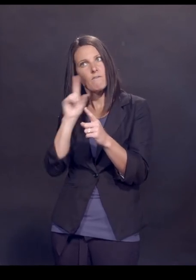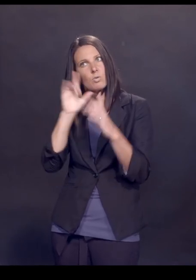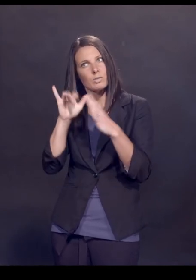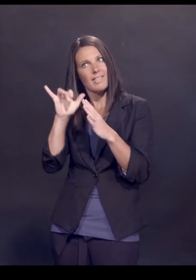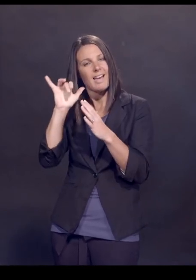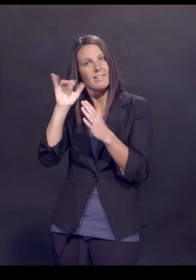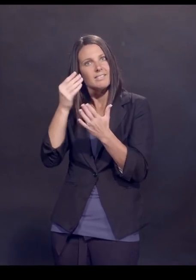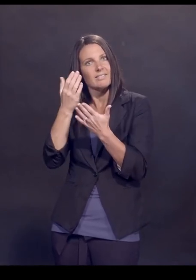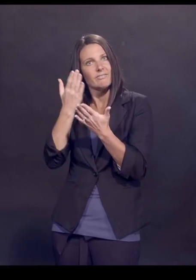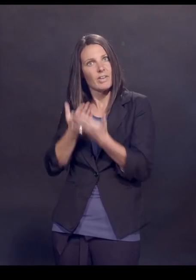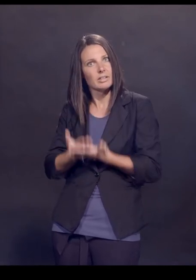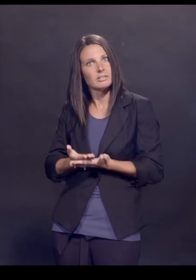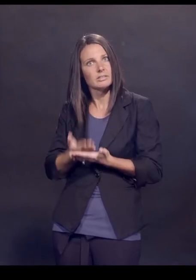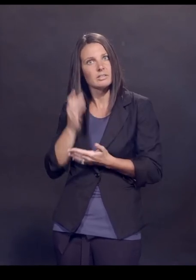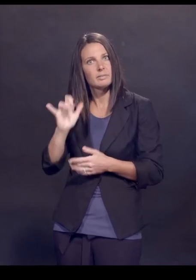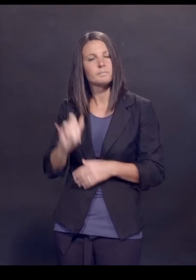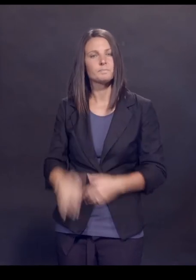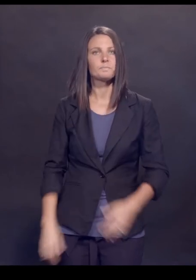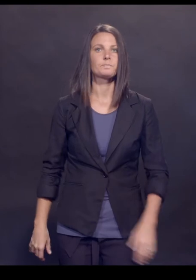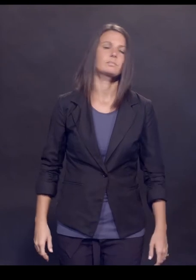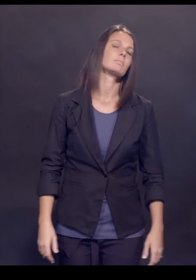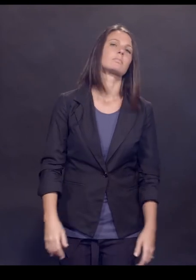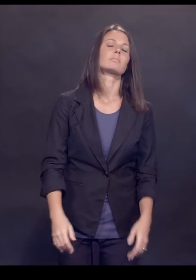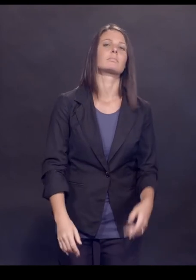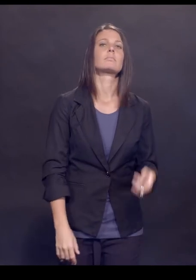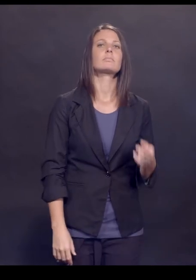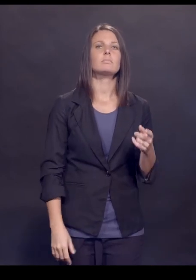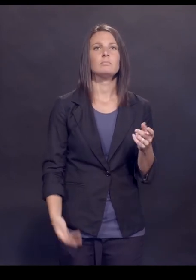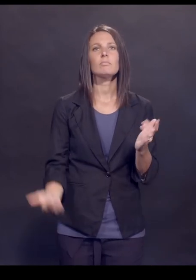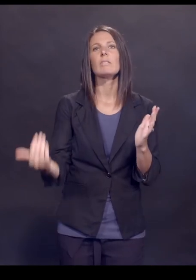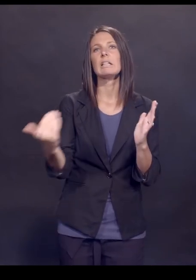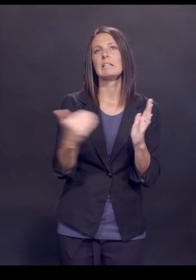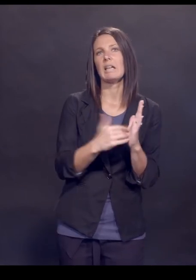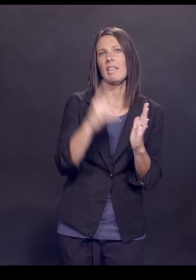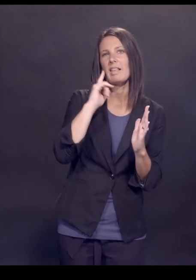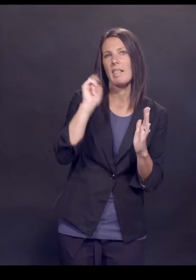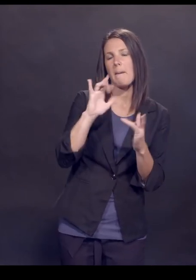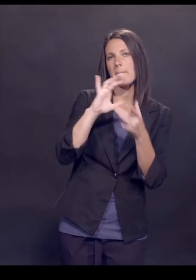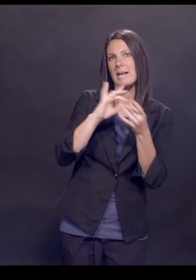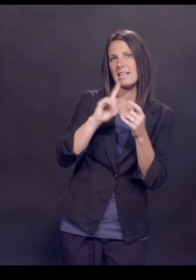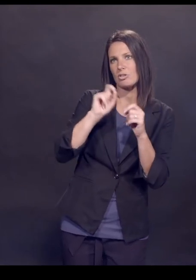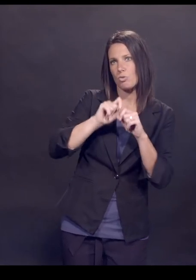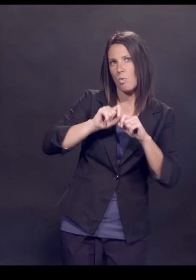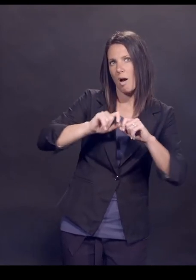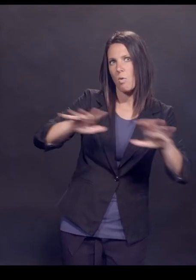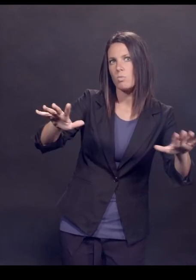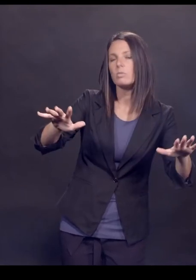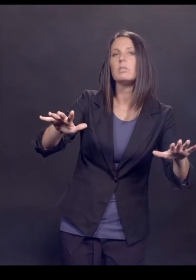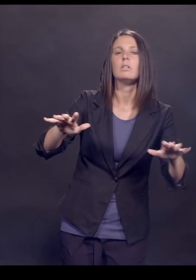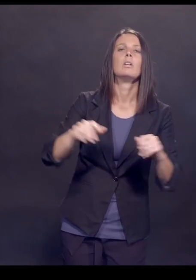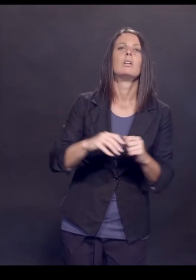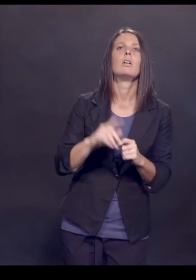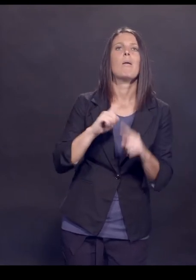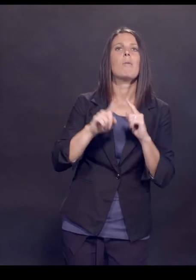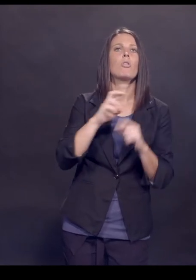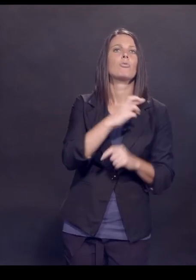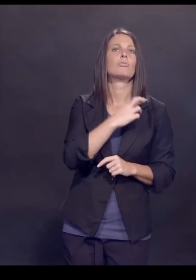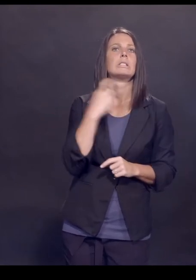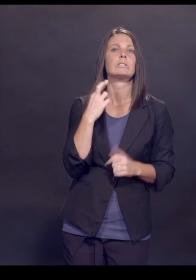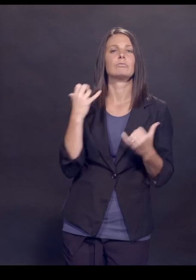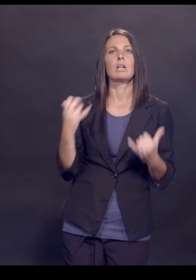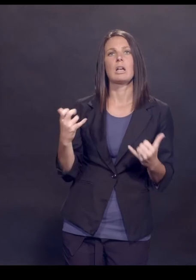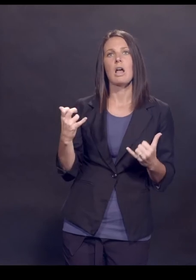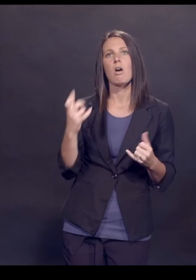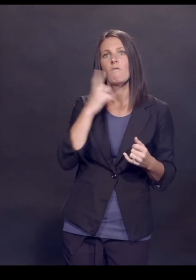findings. Great. Thanks. Again, I think that message really needs to go out that the risks that we have right